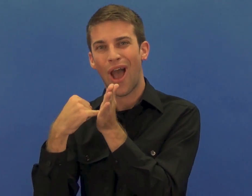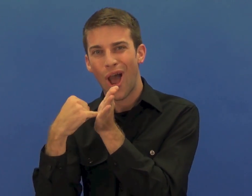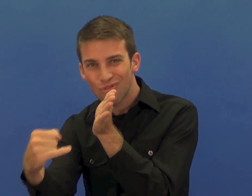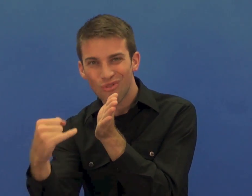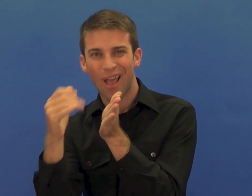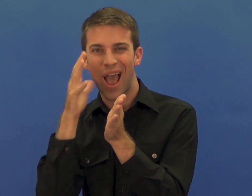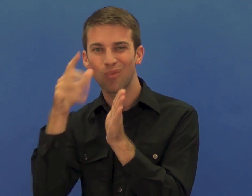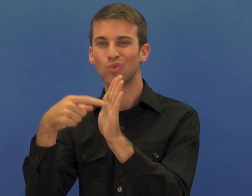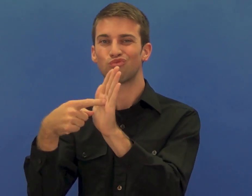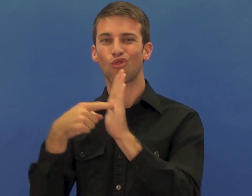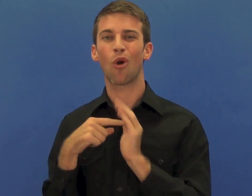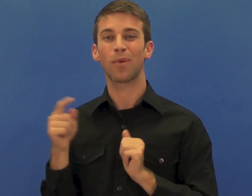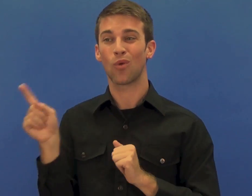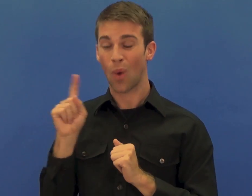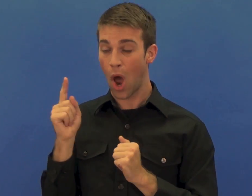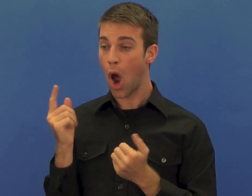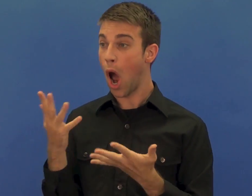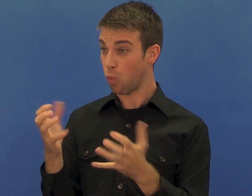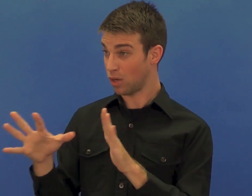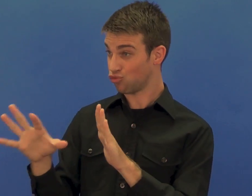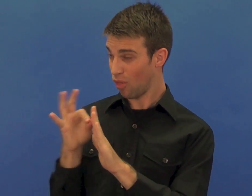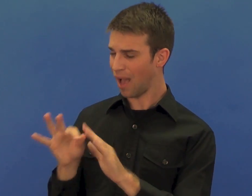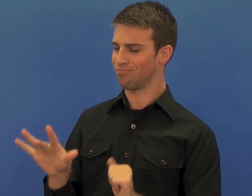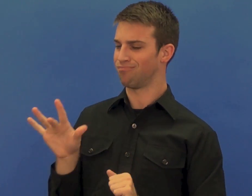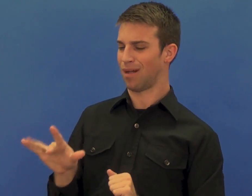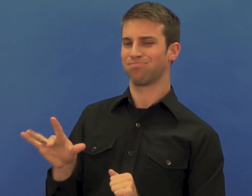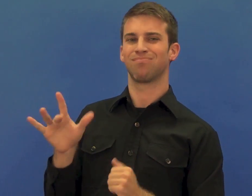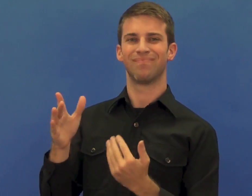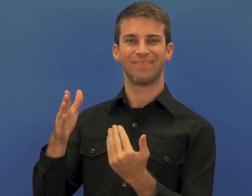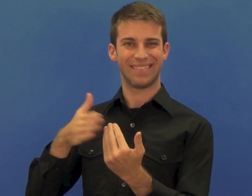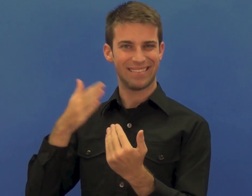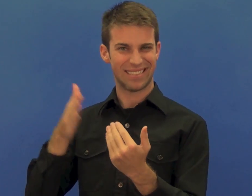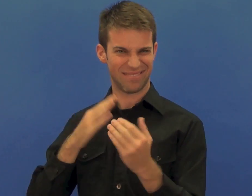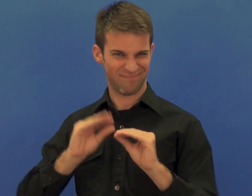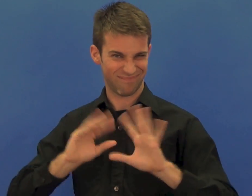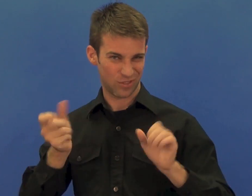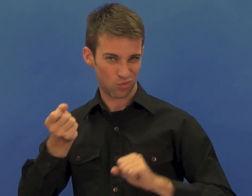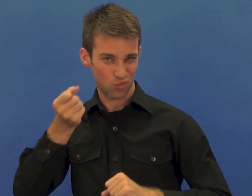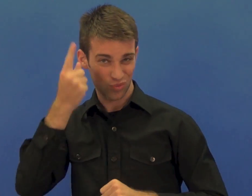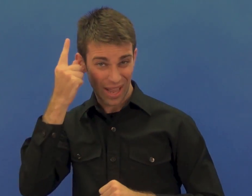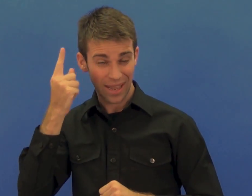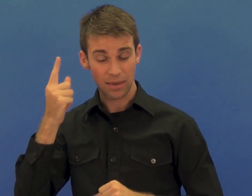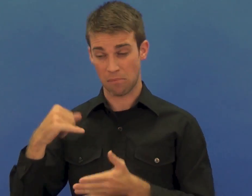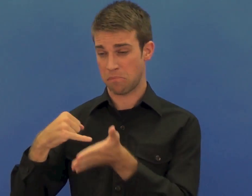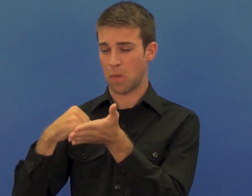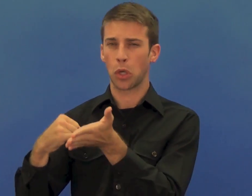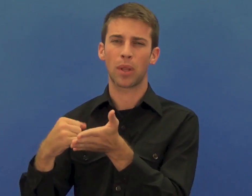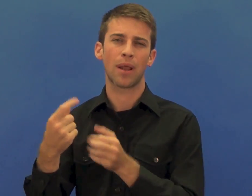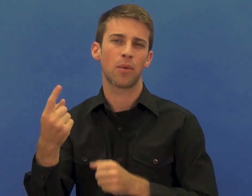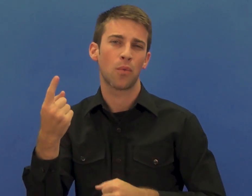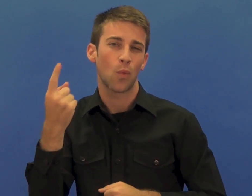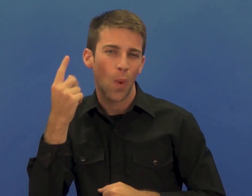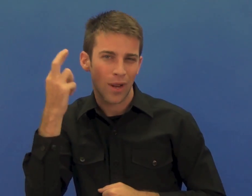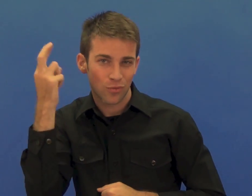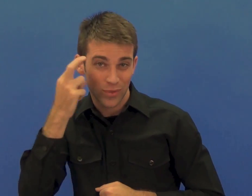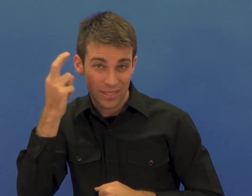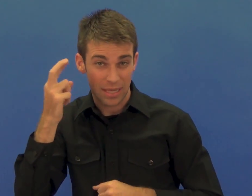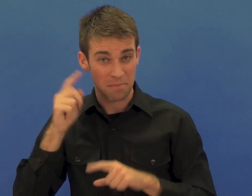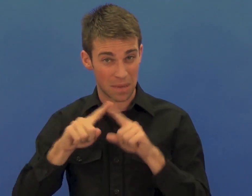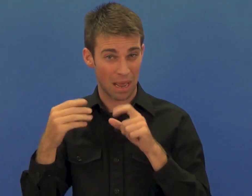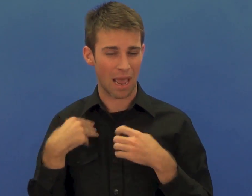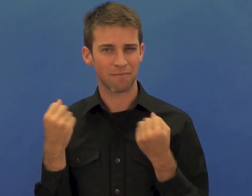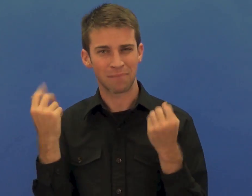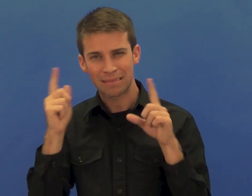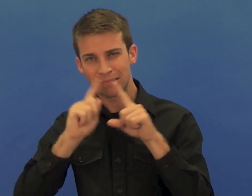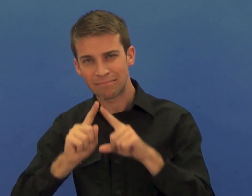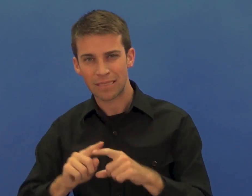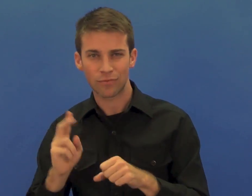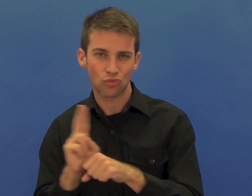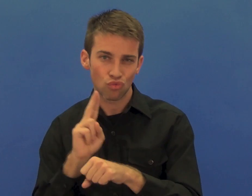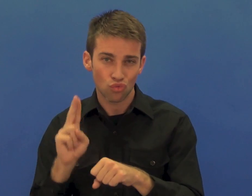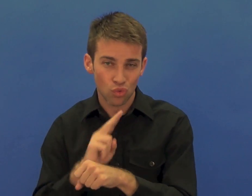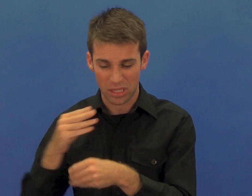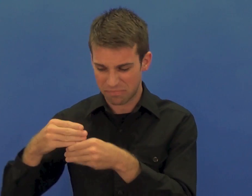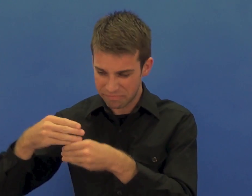different